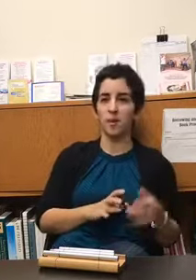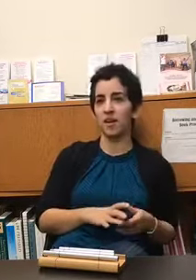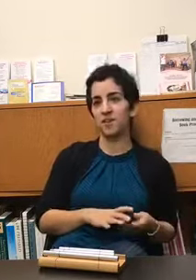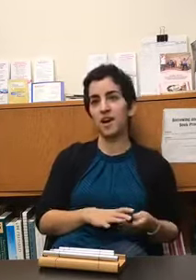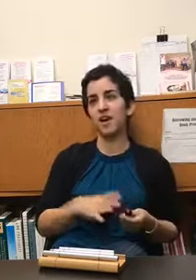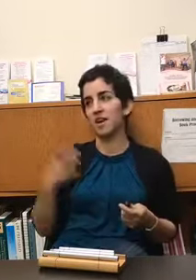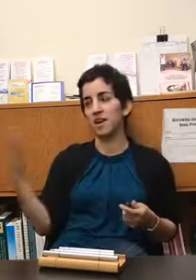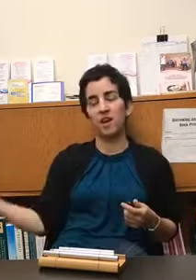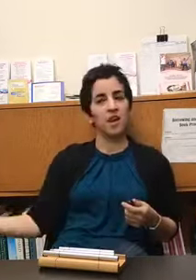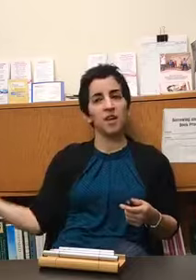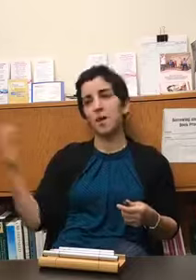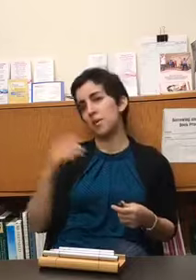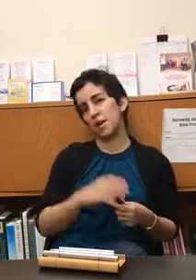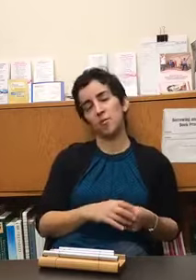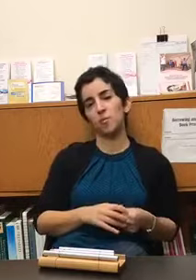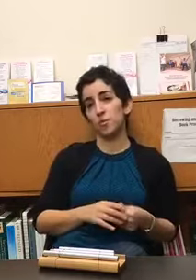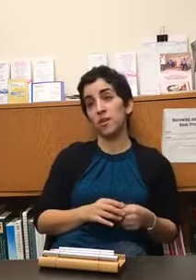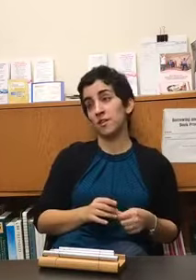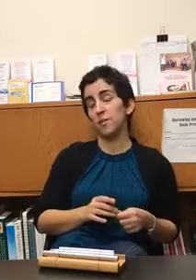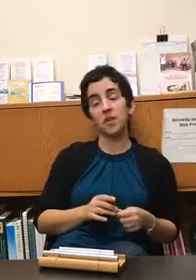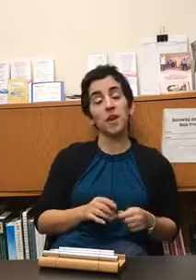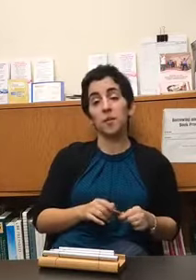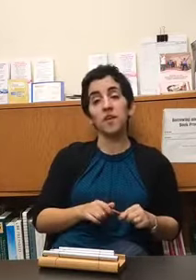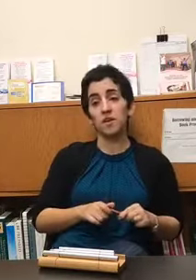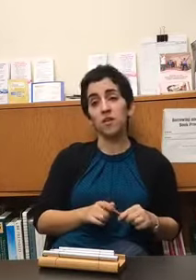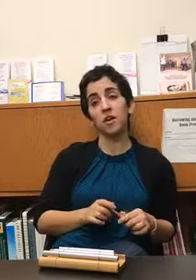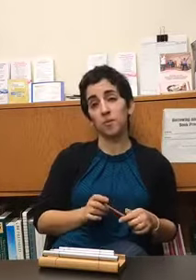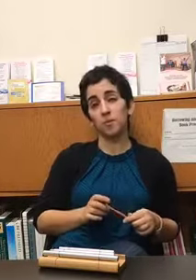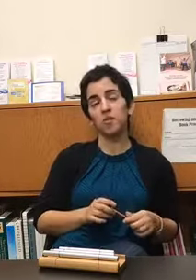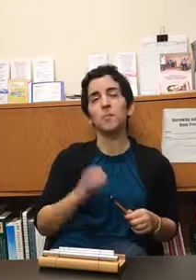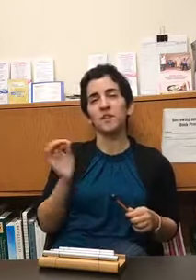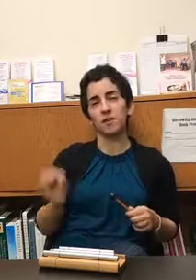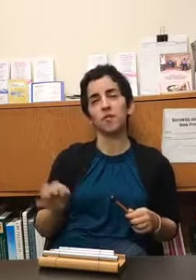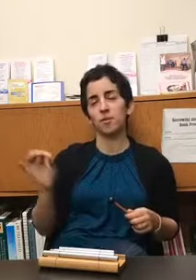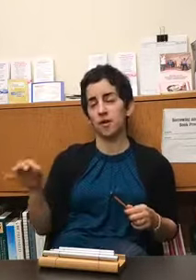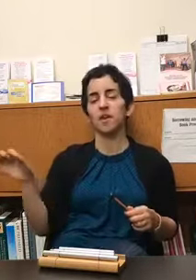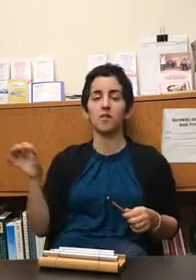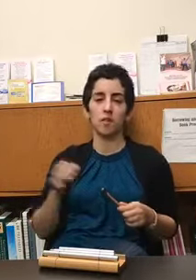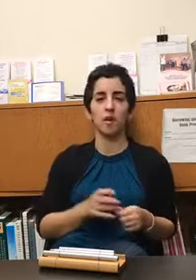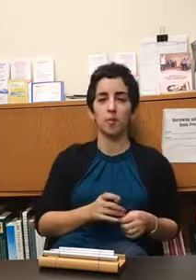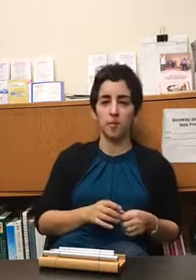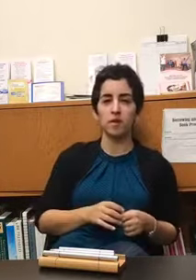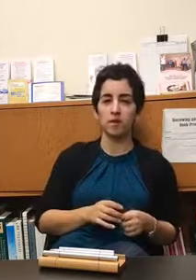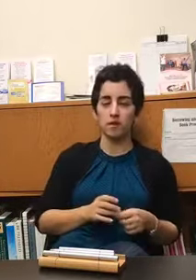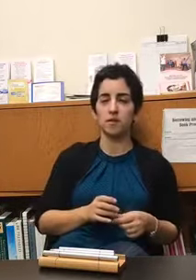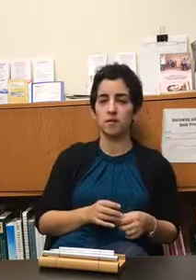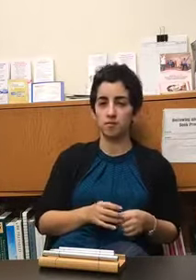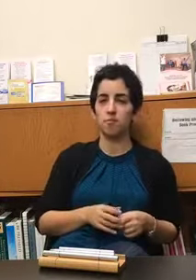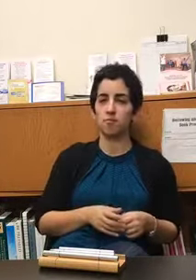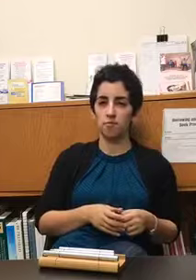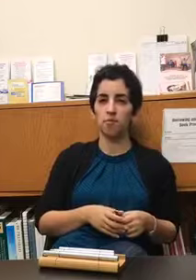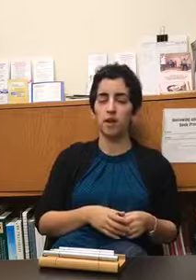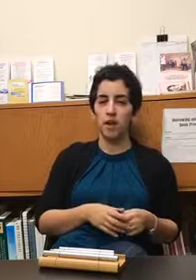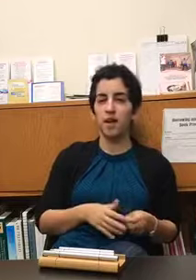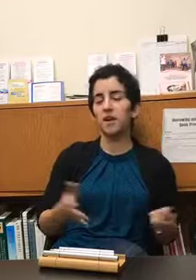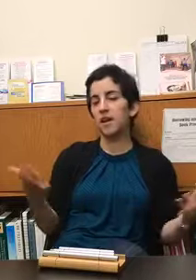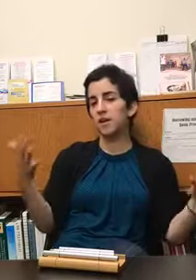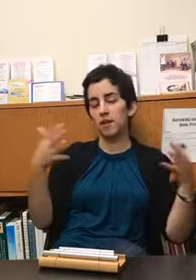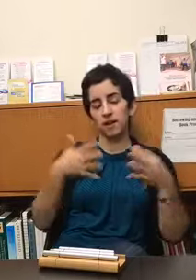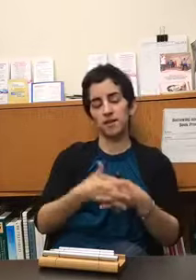anxiety can become really something in by the end of their something different by the end of a therapy process and again like i said